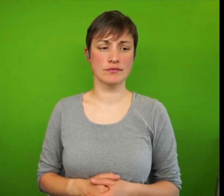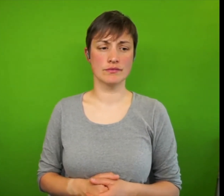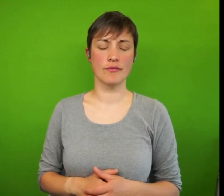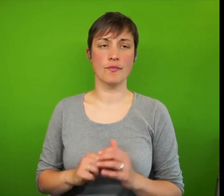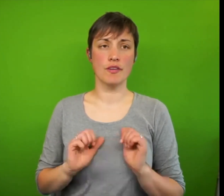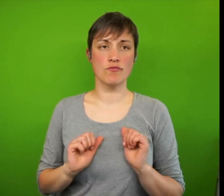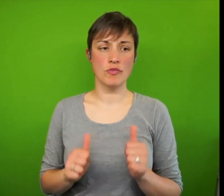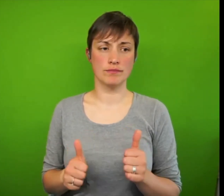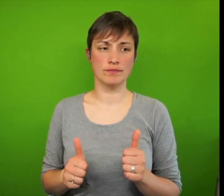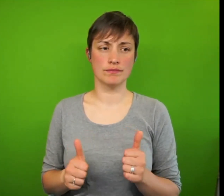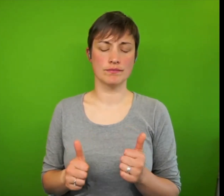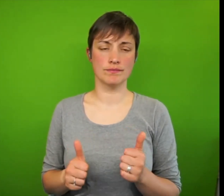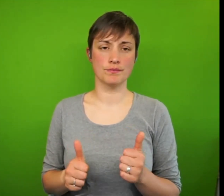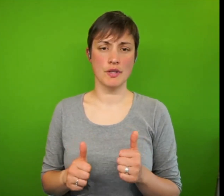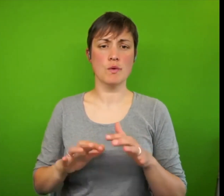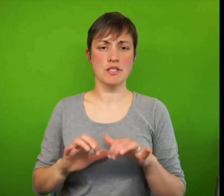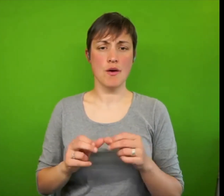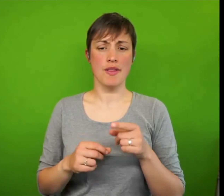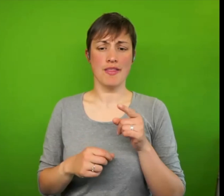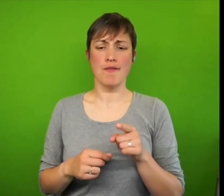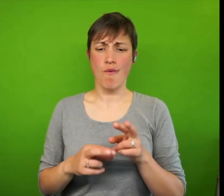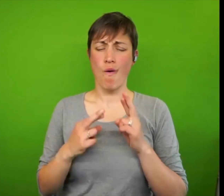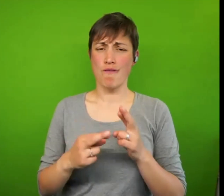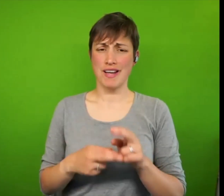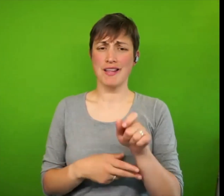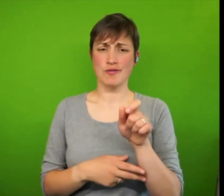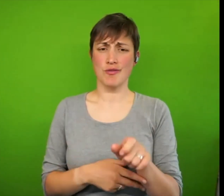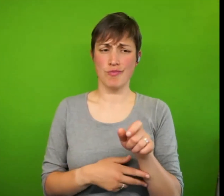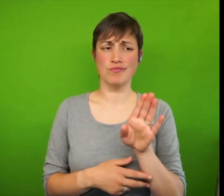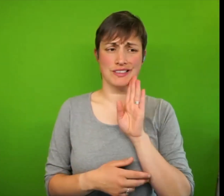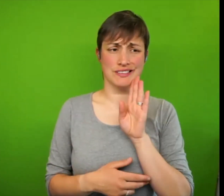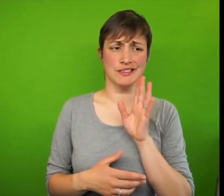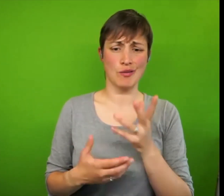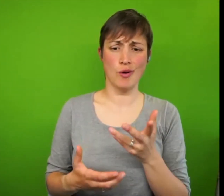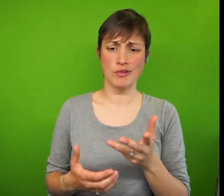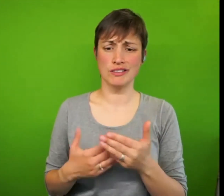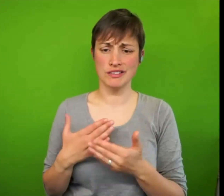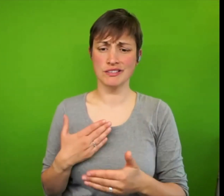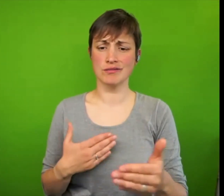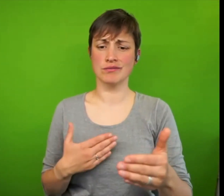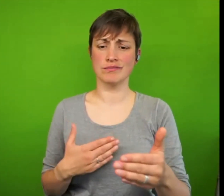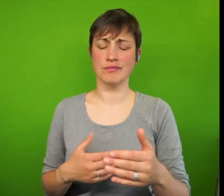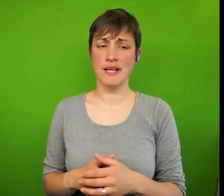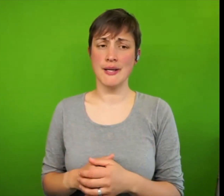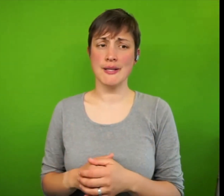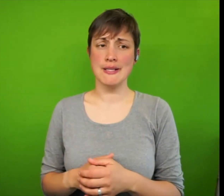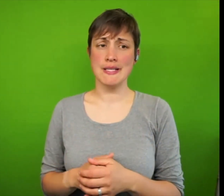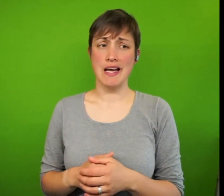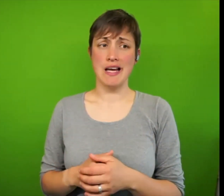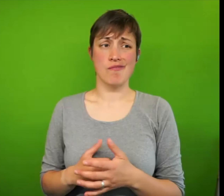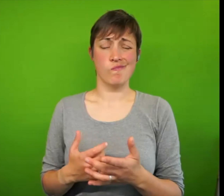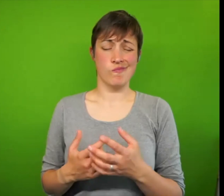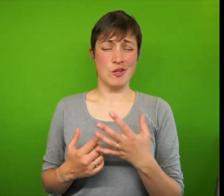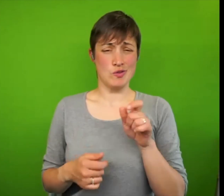I mean, I hope that perhaps there's somebody here listening from that has some power in York that might be able to